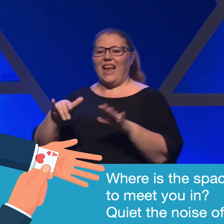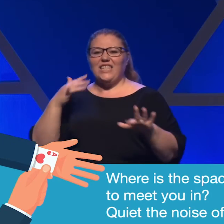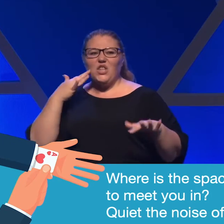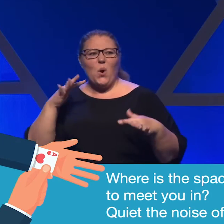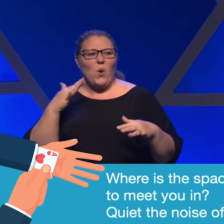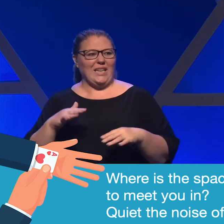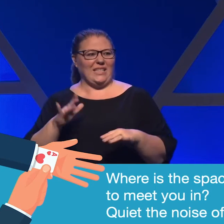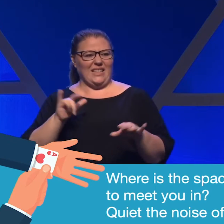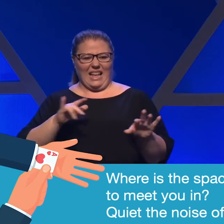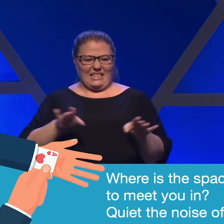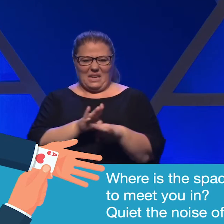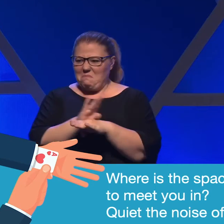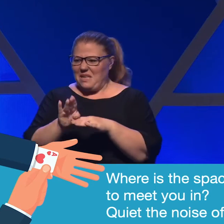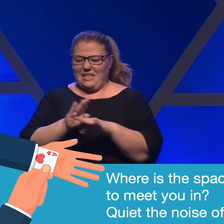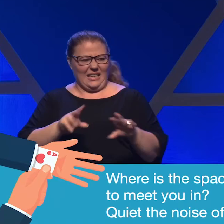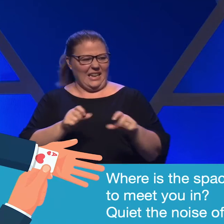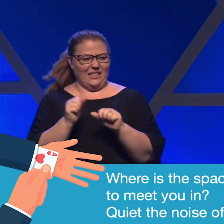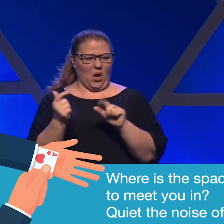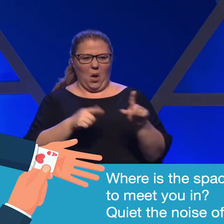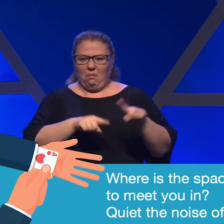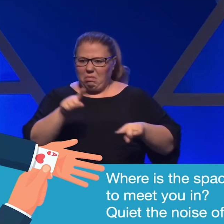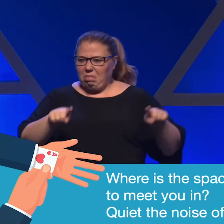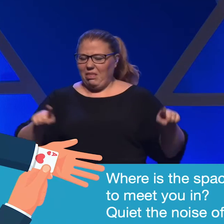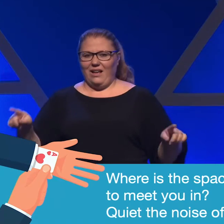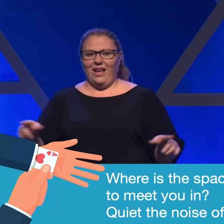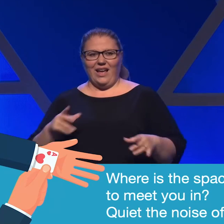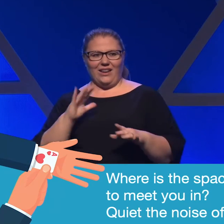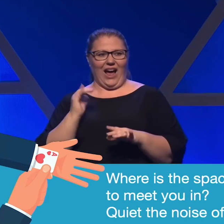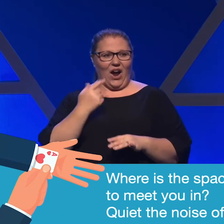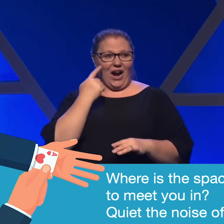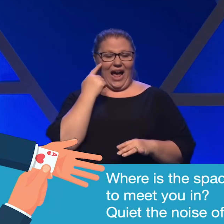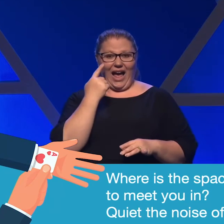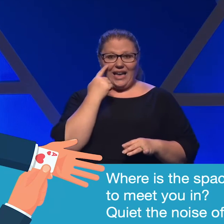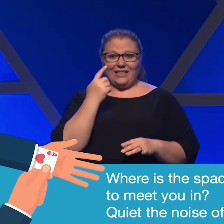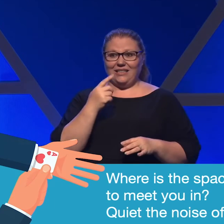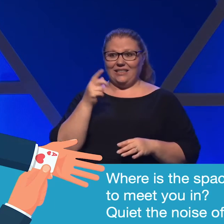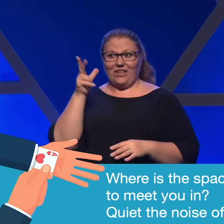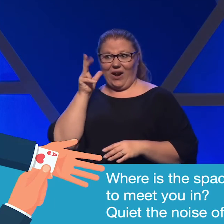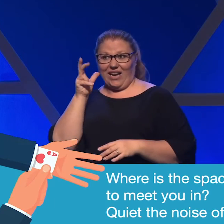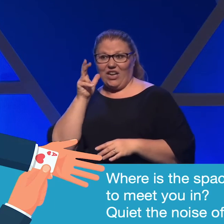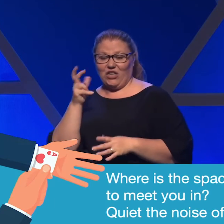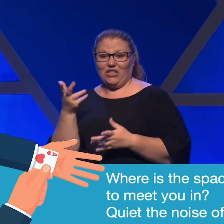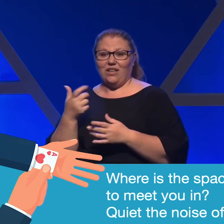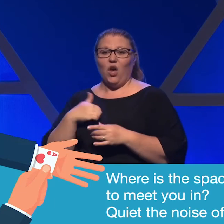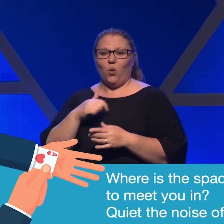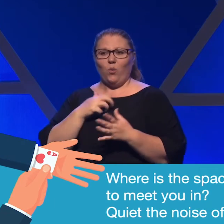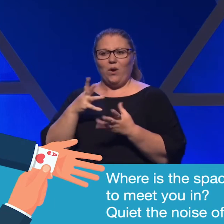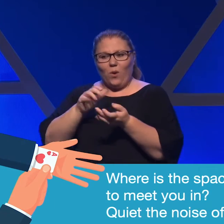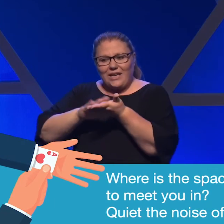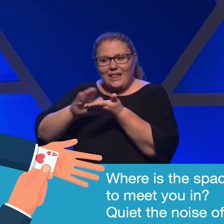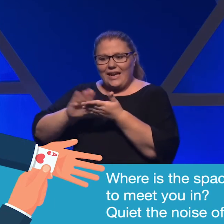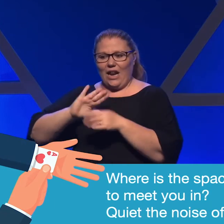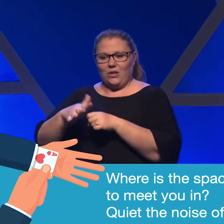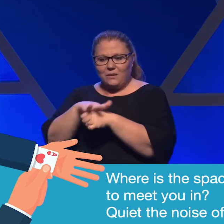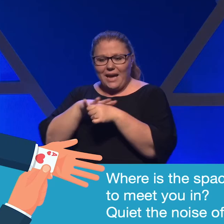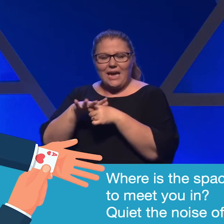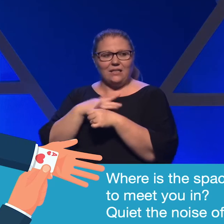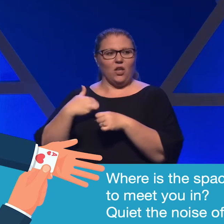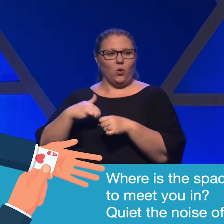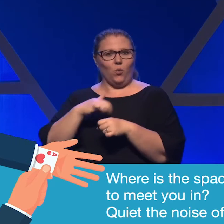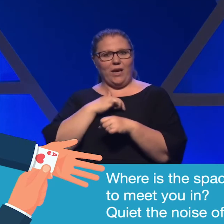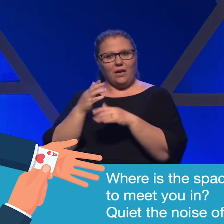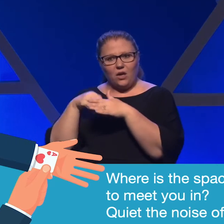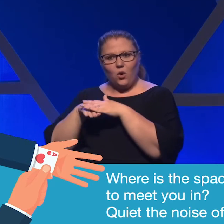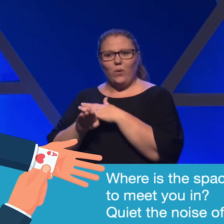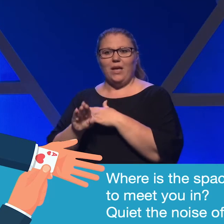Noise comes in all different ways to our eyes, to our ears. So we want to declutter our space so that we can enter